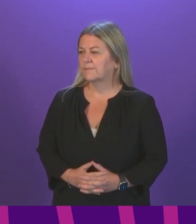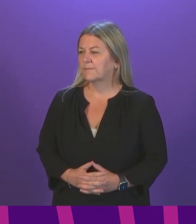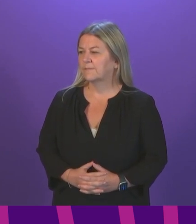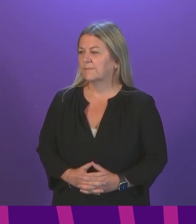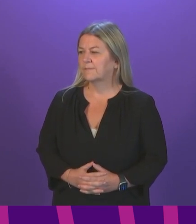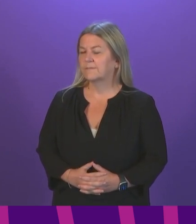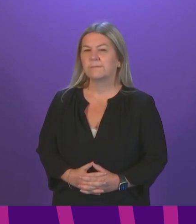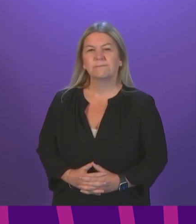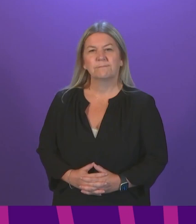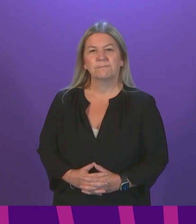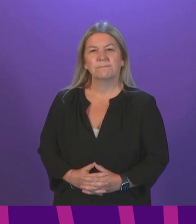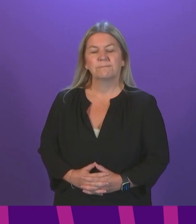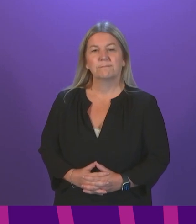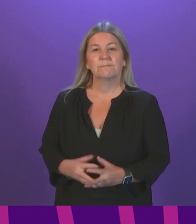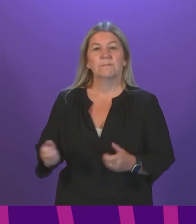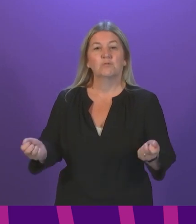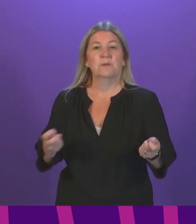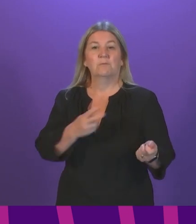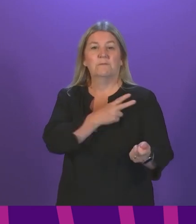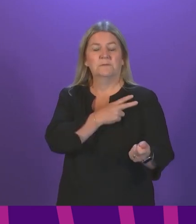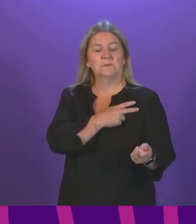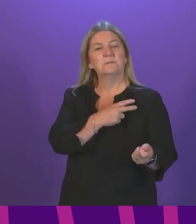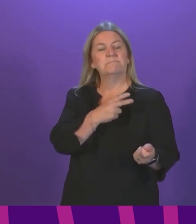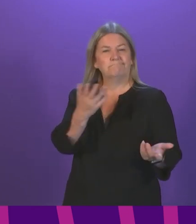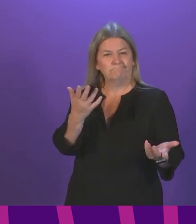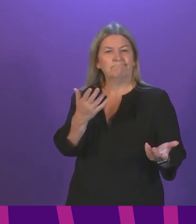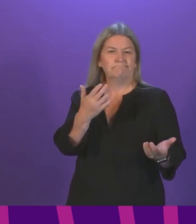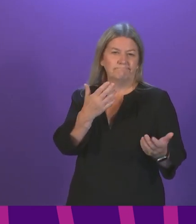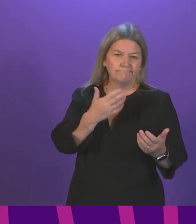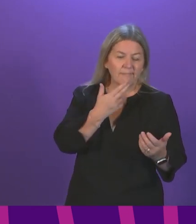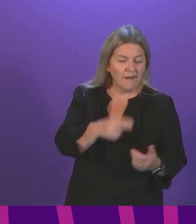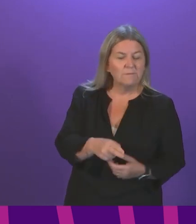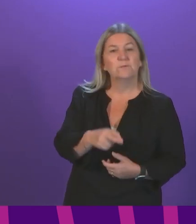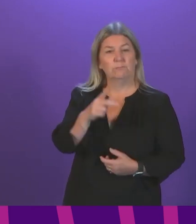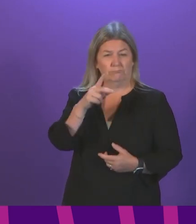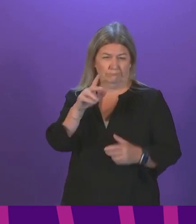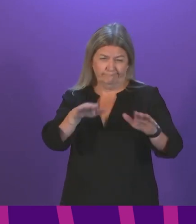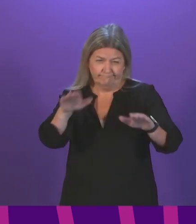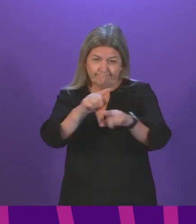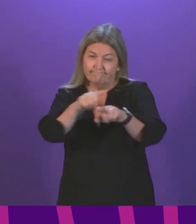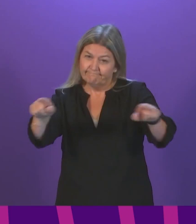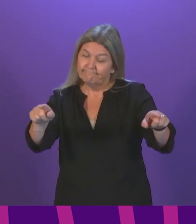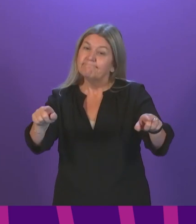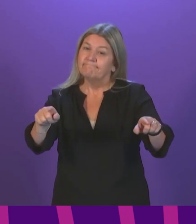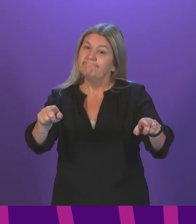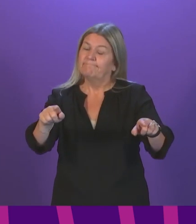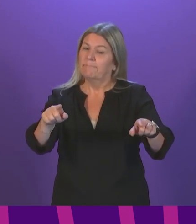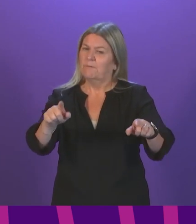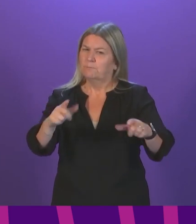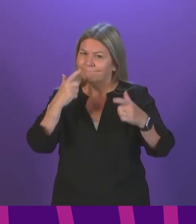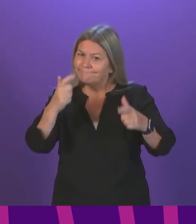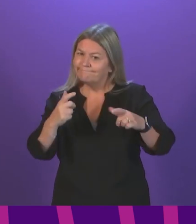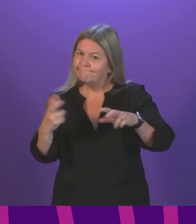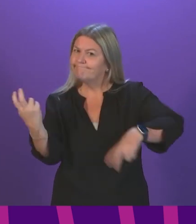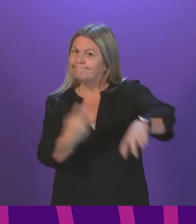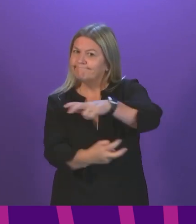Good afternoon. Can I remind members that social distancing measures are in place in the Chamber and across the Holyrood campus. And I ask